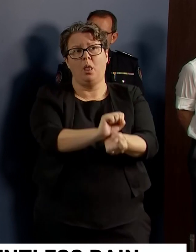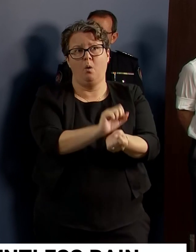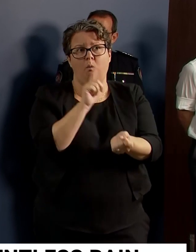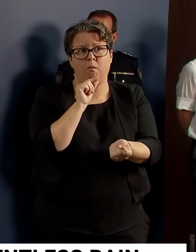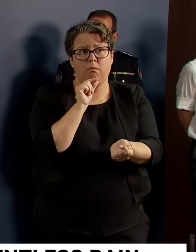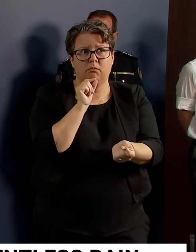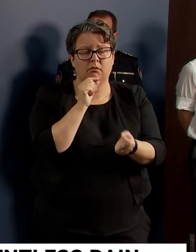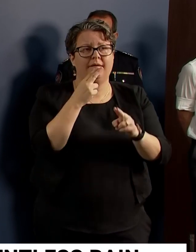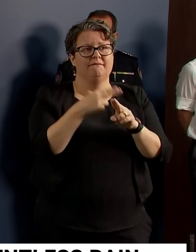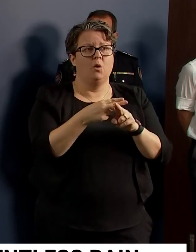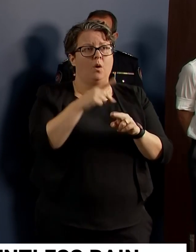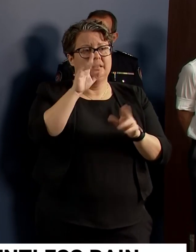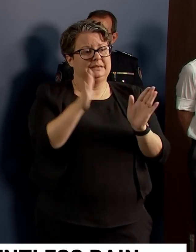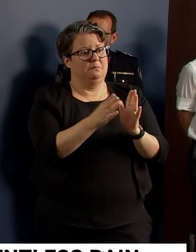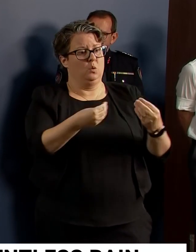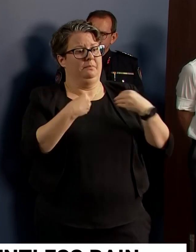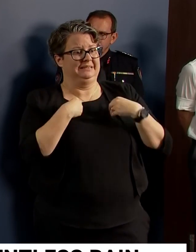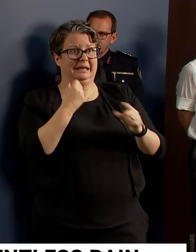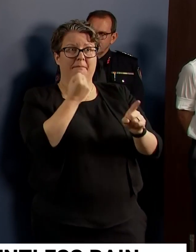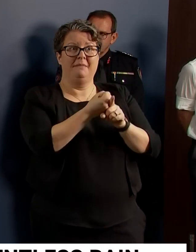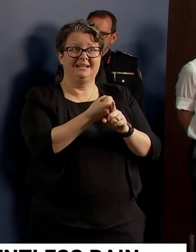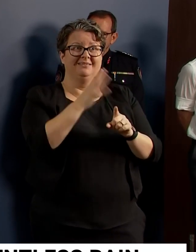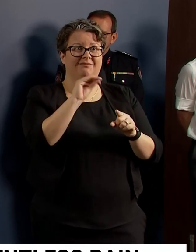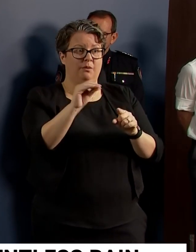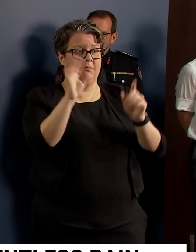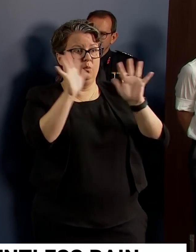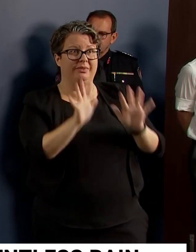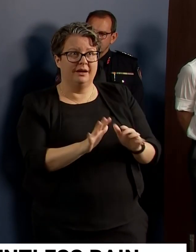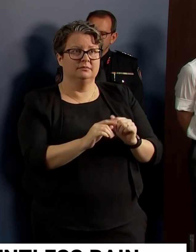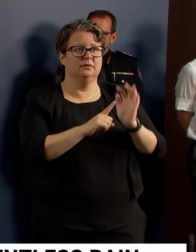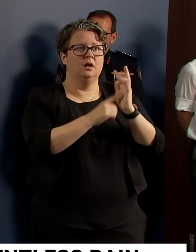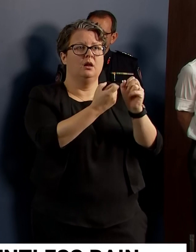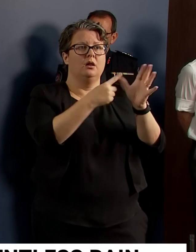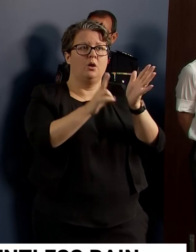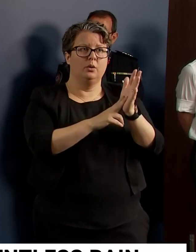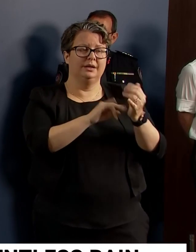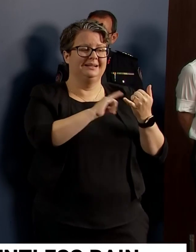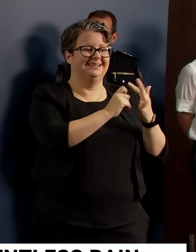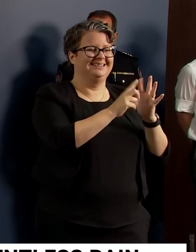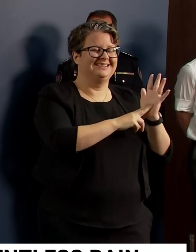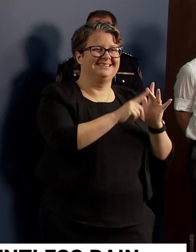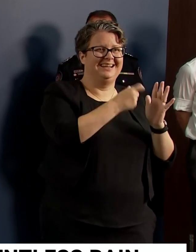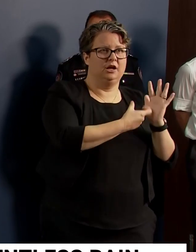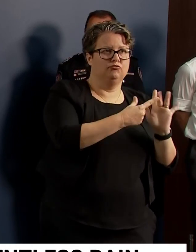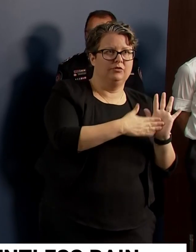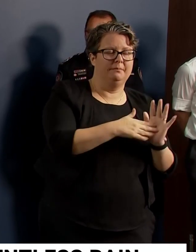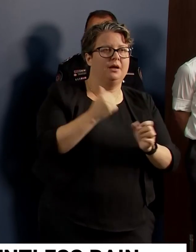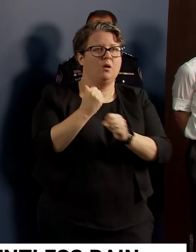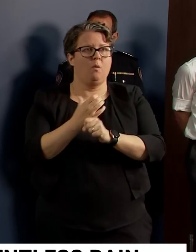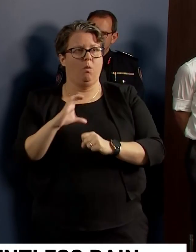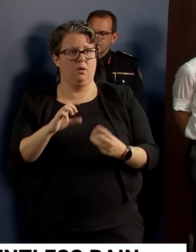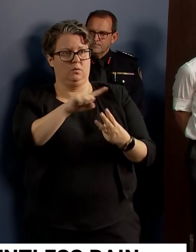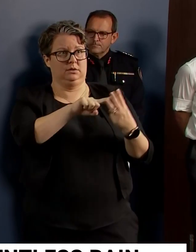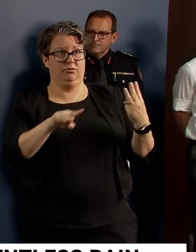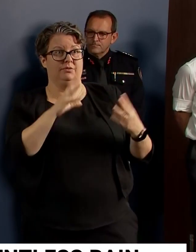be available for impacted small businesses in the Logan, Scenic Rim and Gold Coast local government areas.